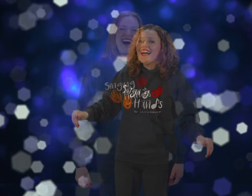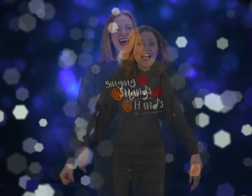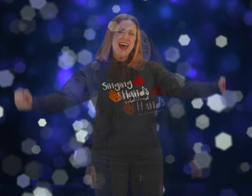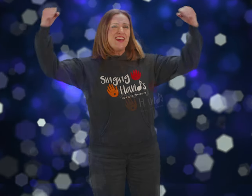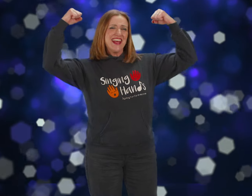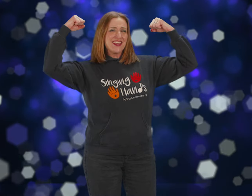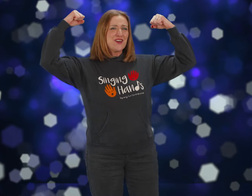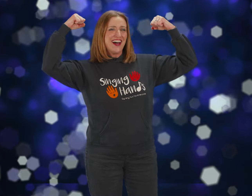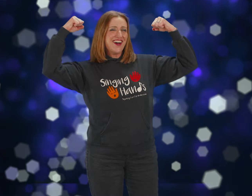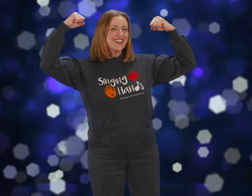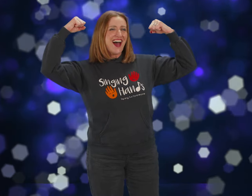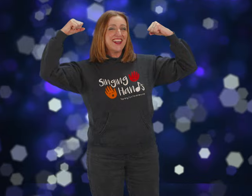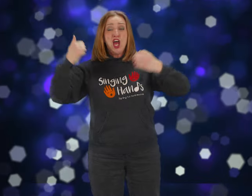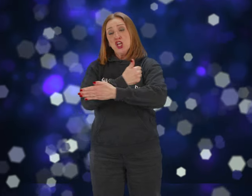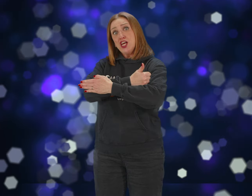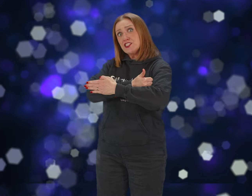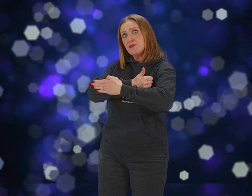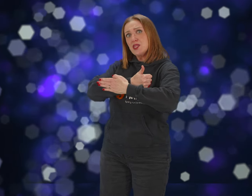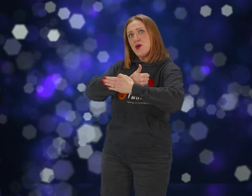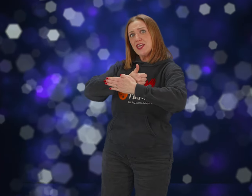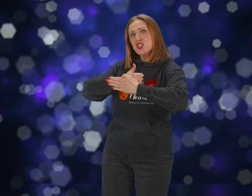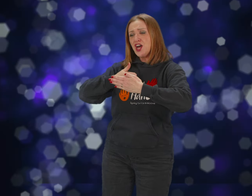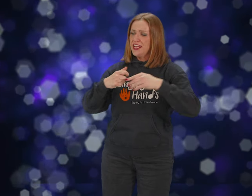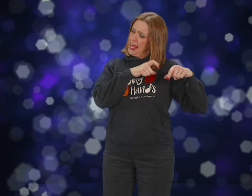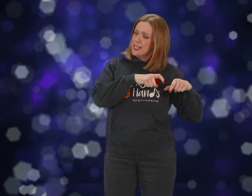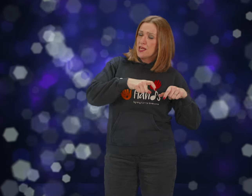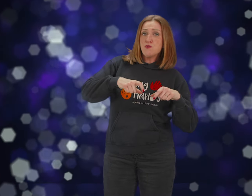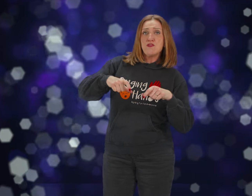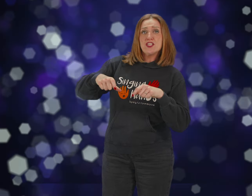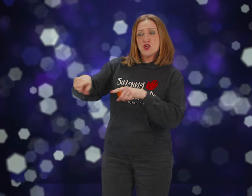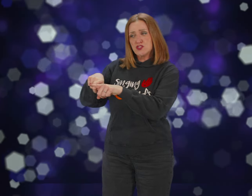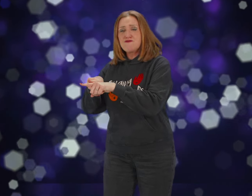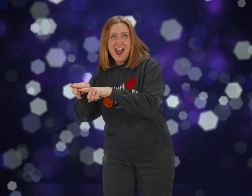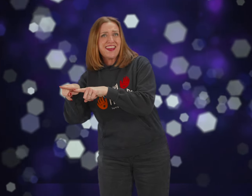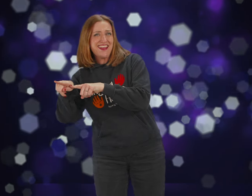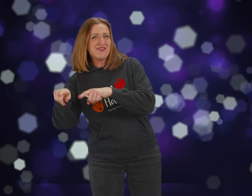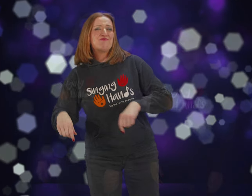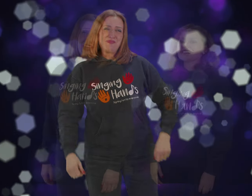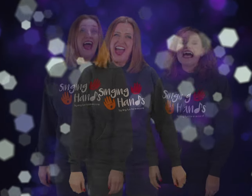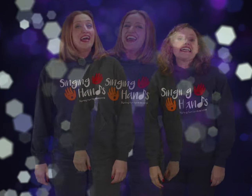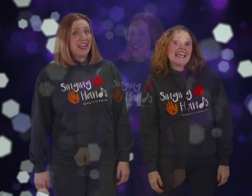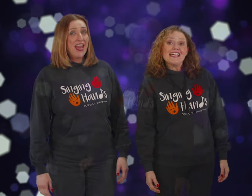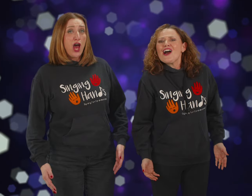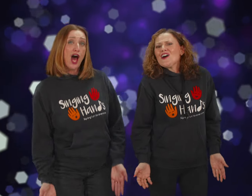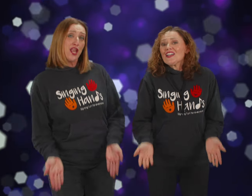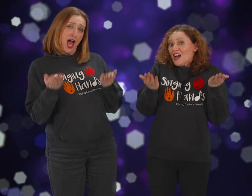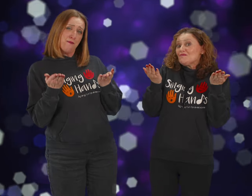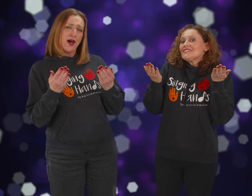Never let go, gotta hold on And don't stop till the break of dawn And keep moving, don't stop rocking Get on up